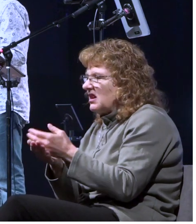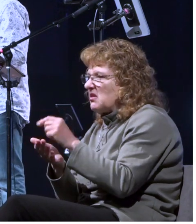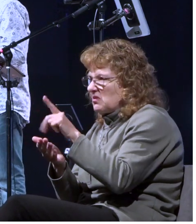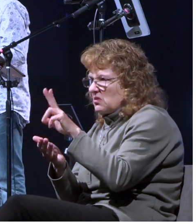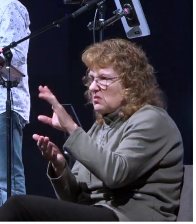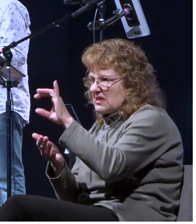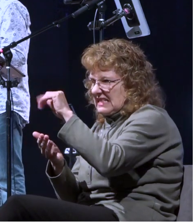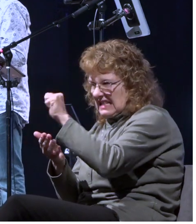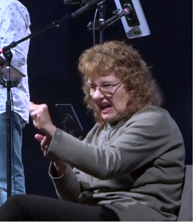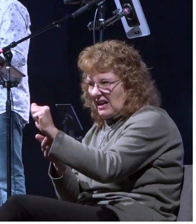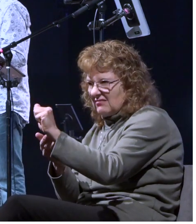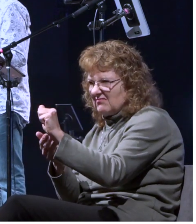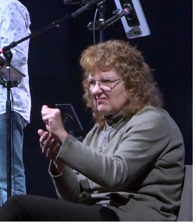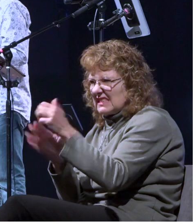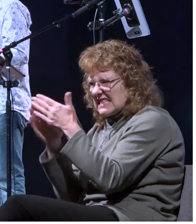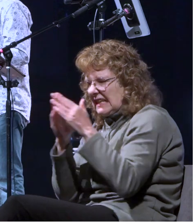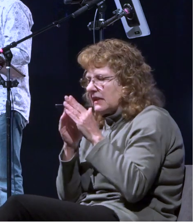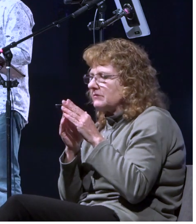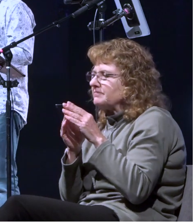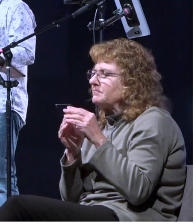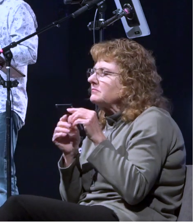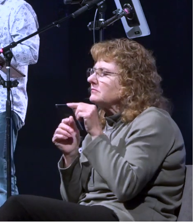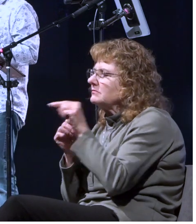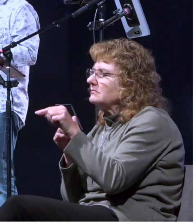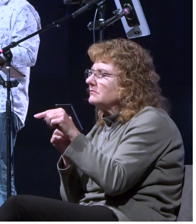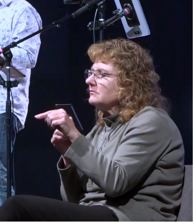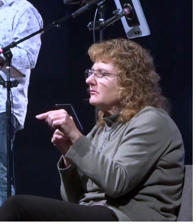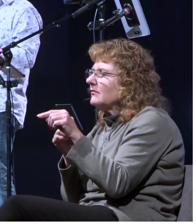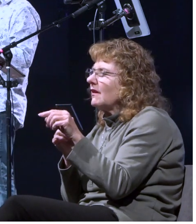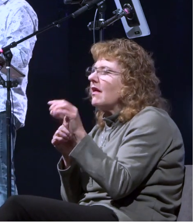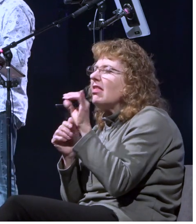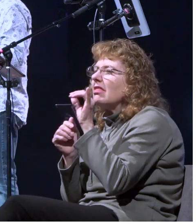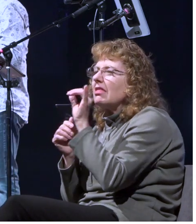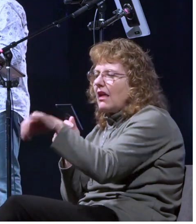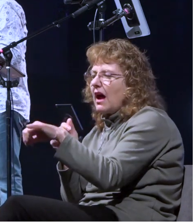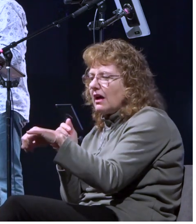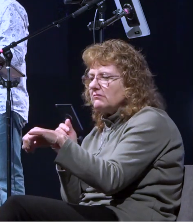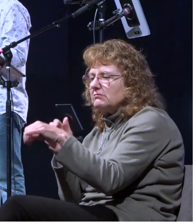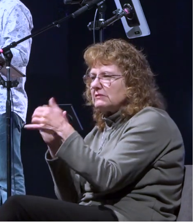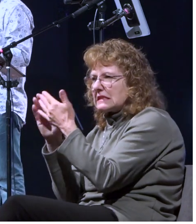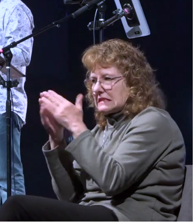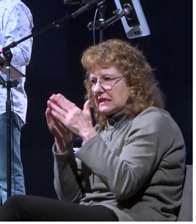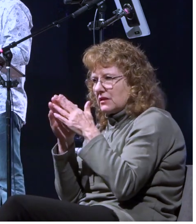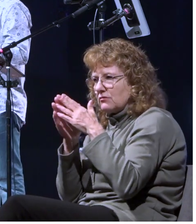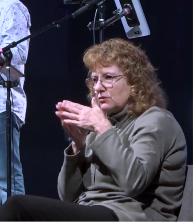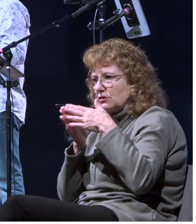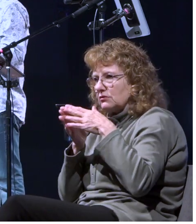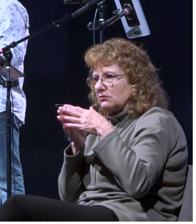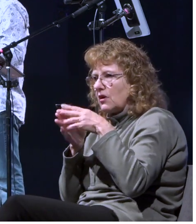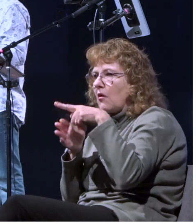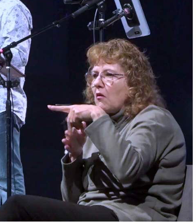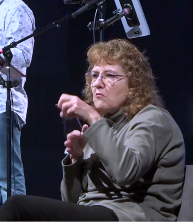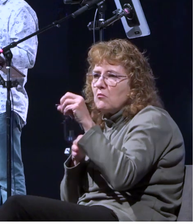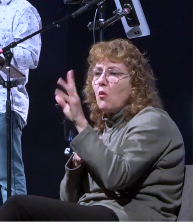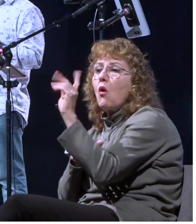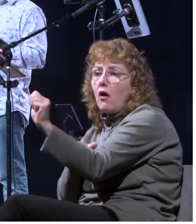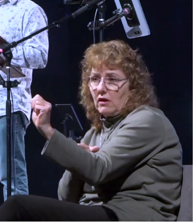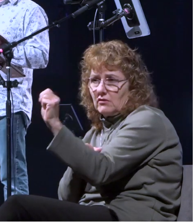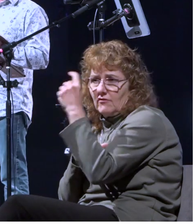or lycia rather um which by the way this was the chief port uh for the imperial grain